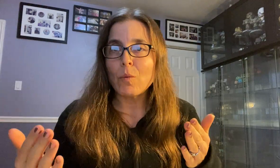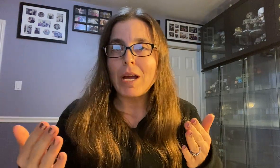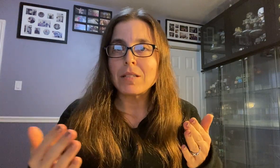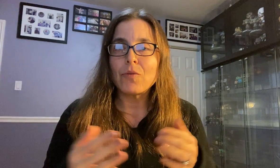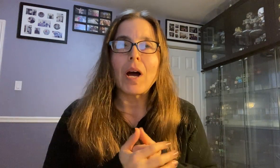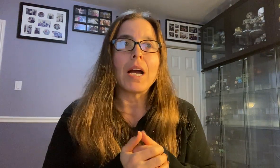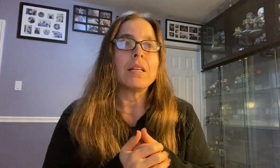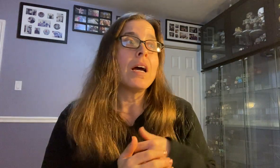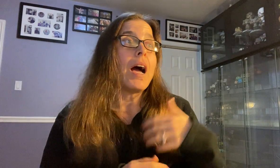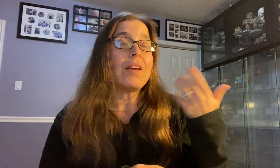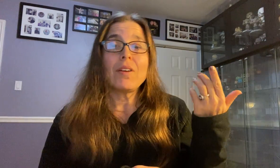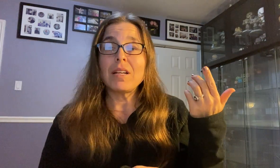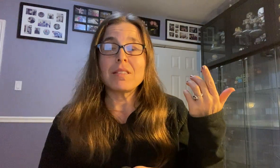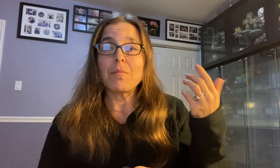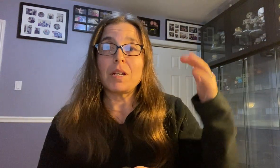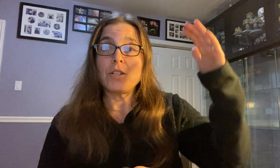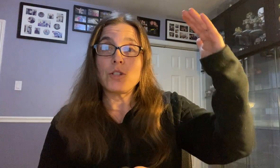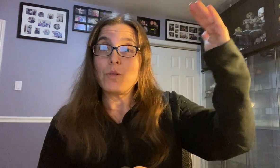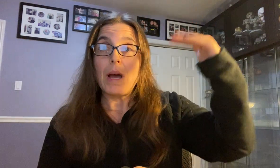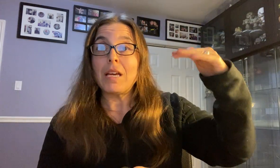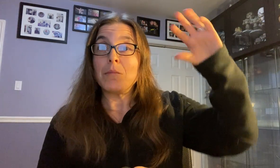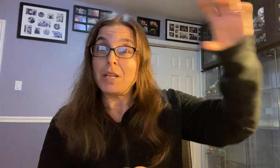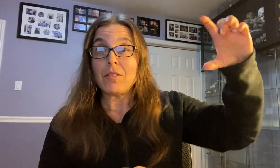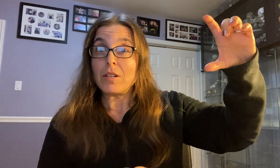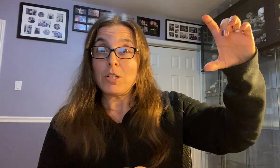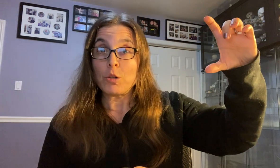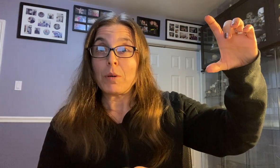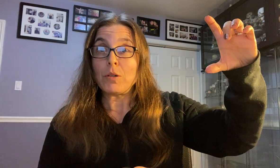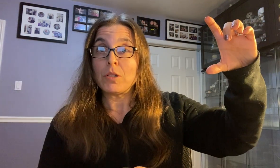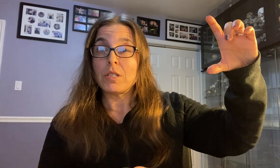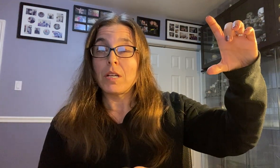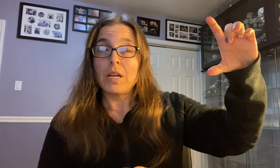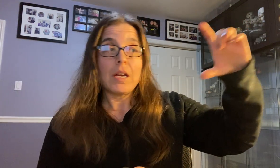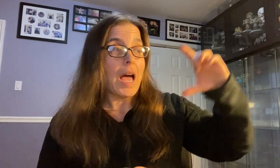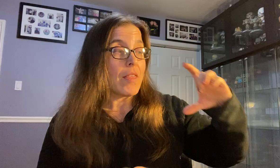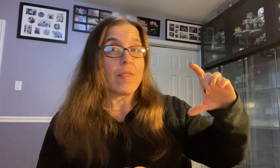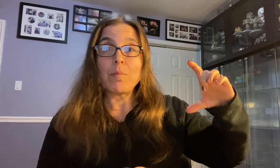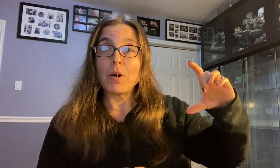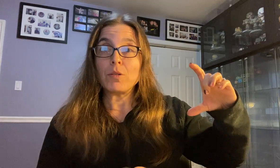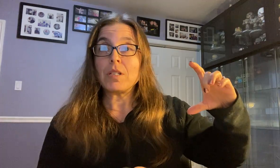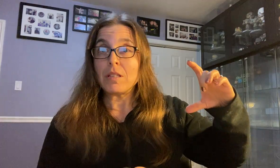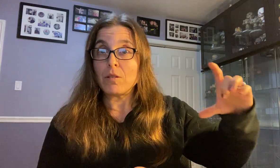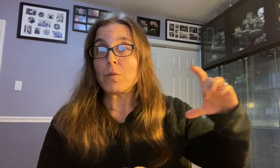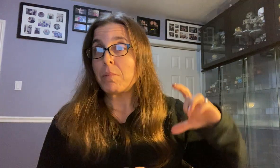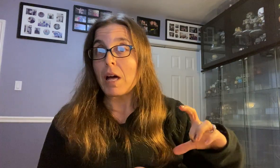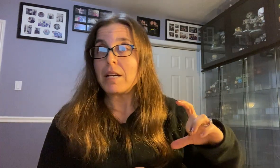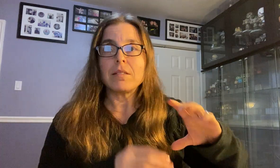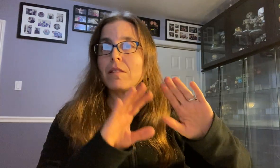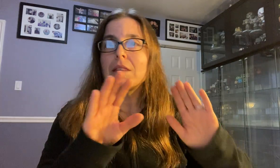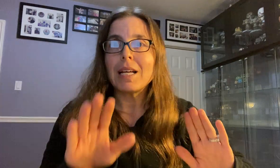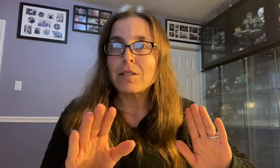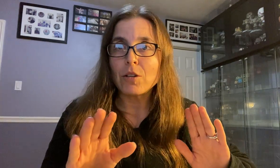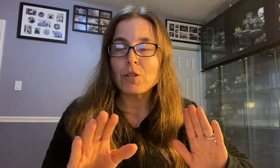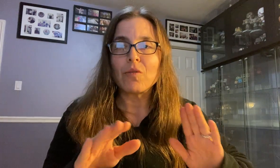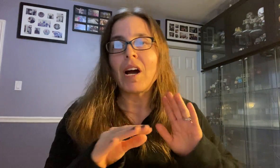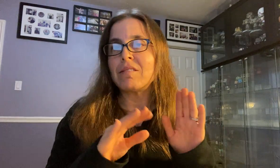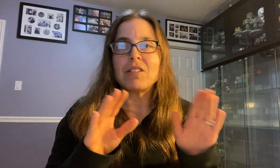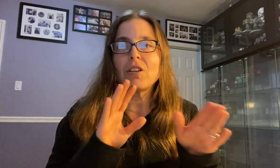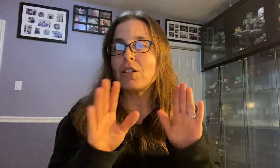way is fine. I even had somebody just do A and B in their initial post. And then they posted the replies. That's also fine. As long as